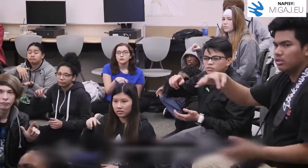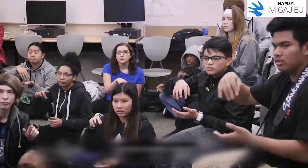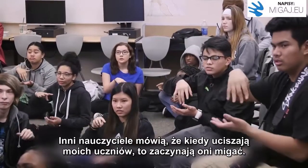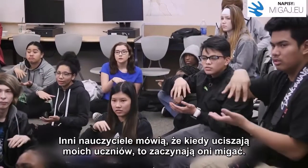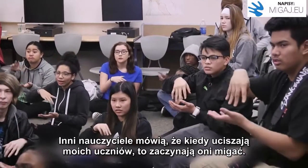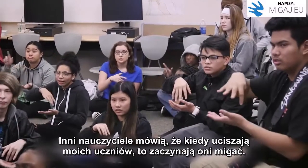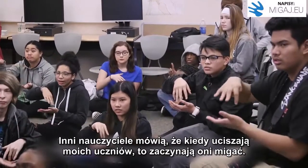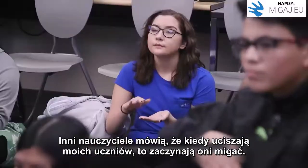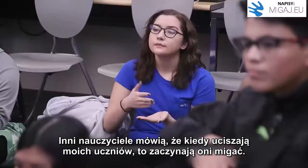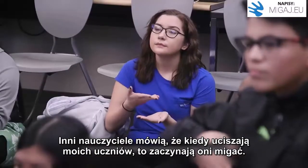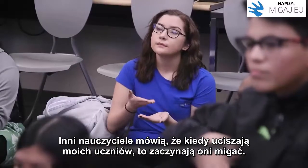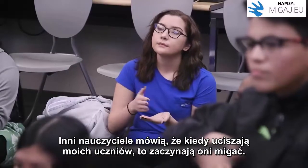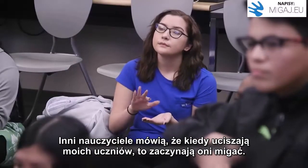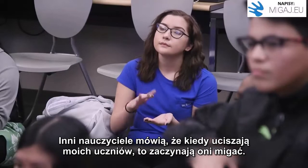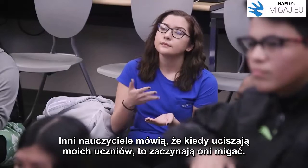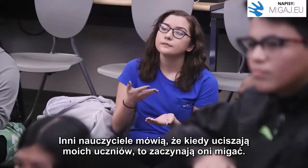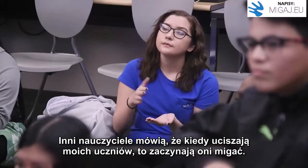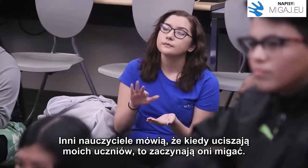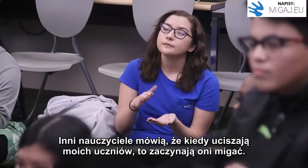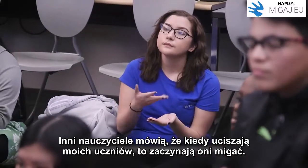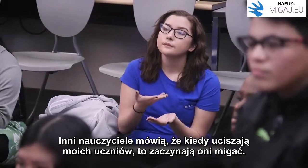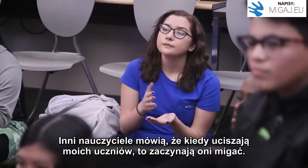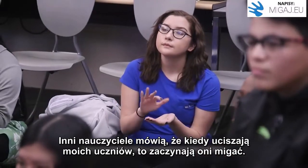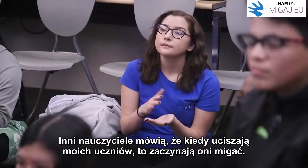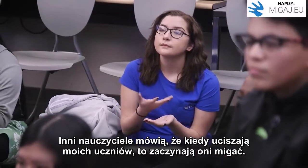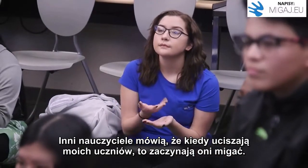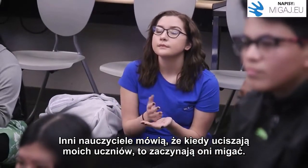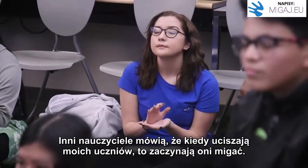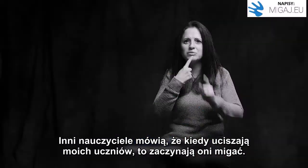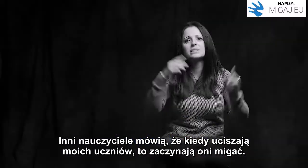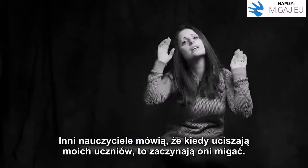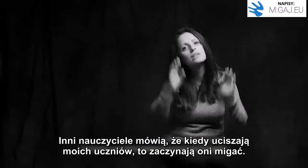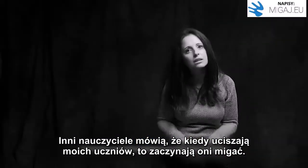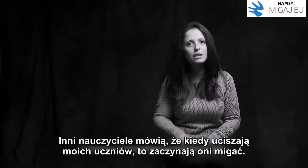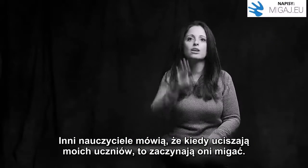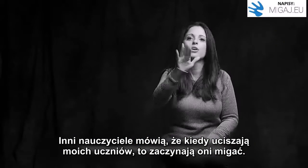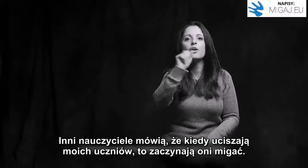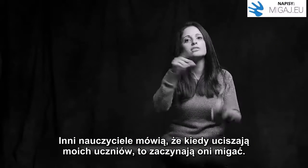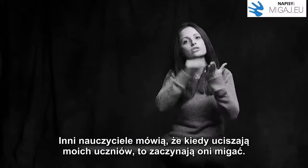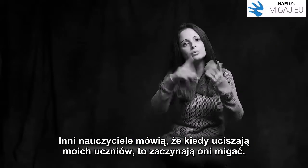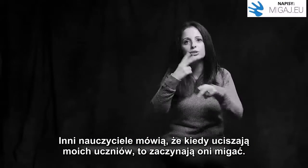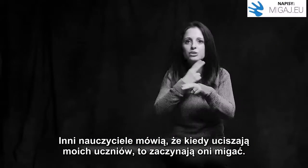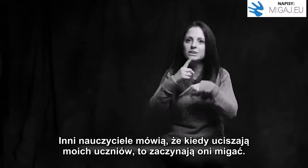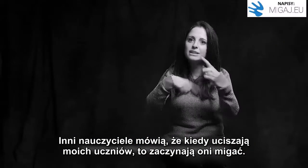to another classroom and use American Sign Language, and other teachers will come up and say, you know, your ASL students are using sign language.